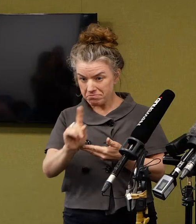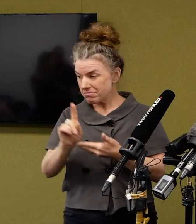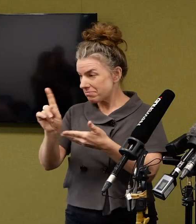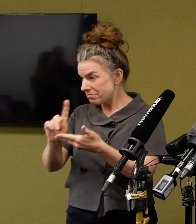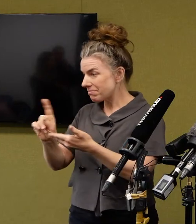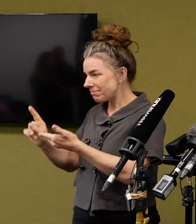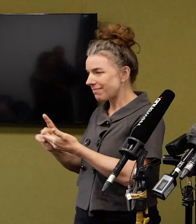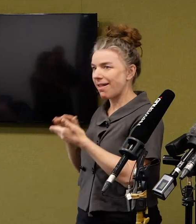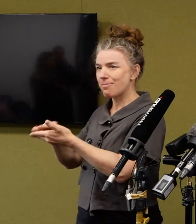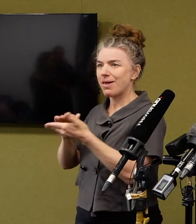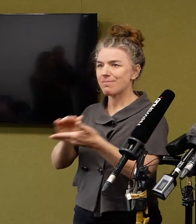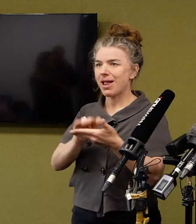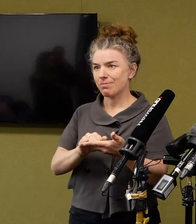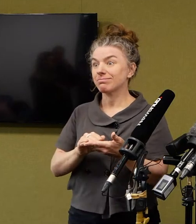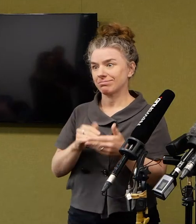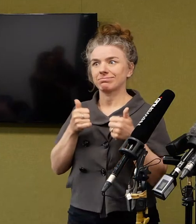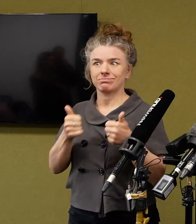may need.